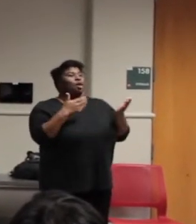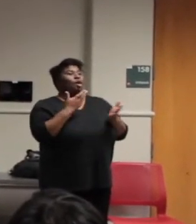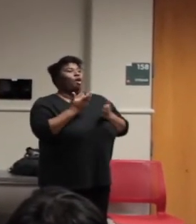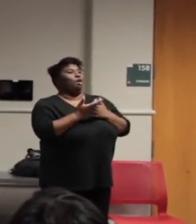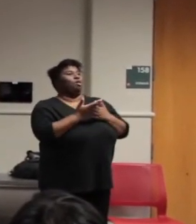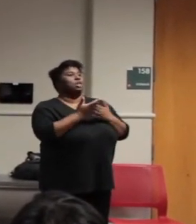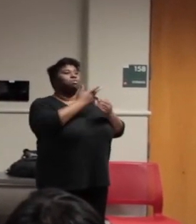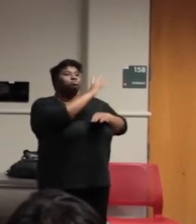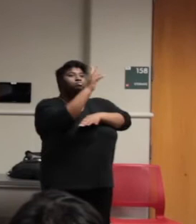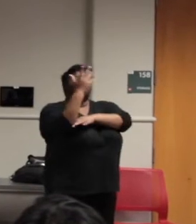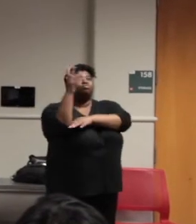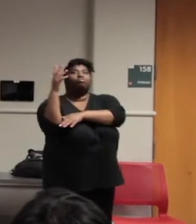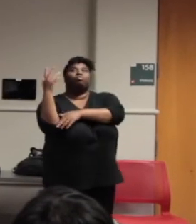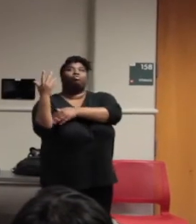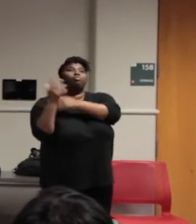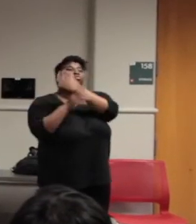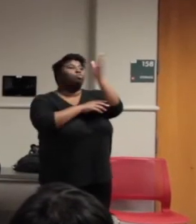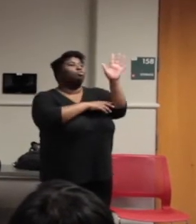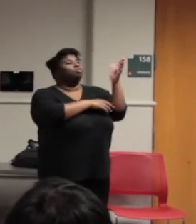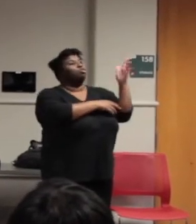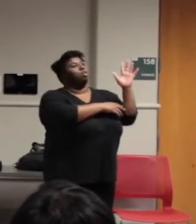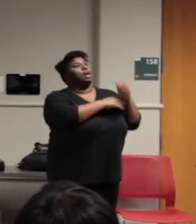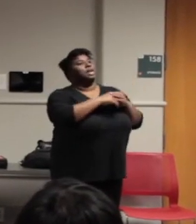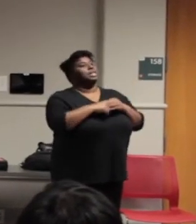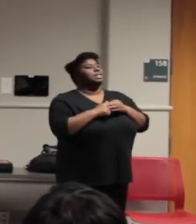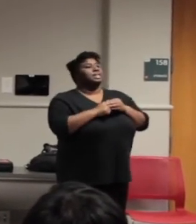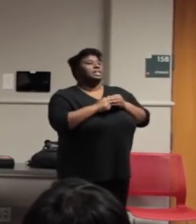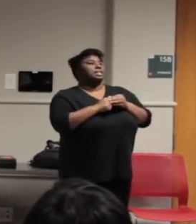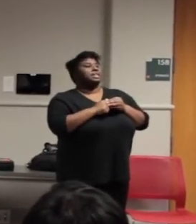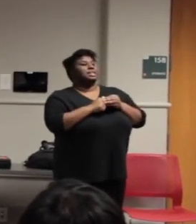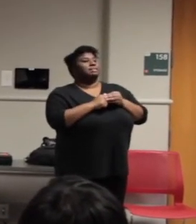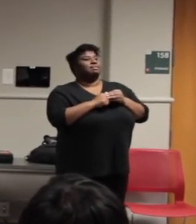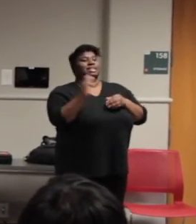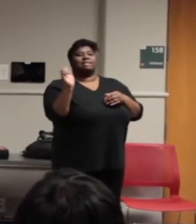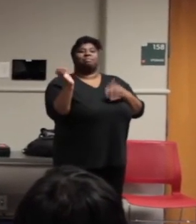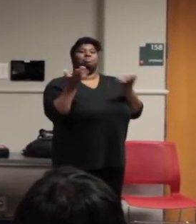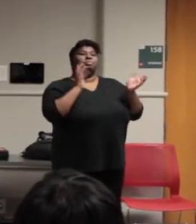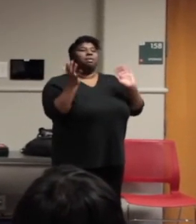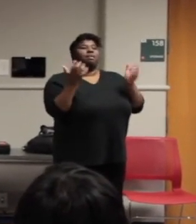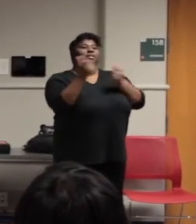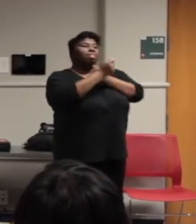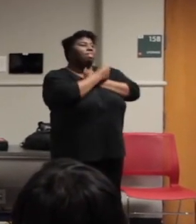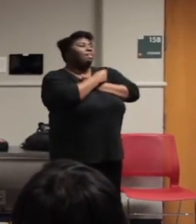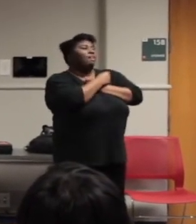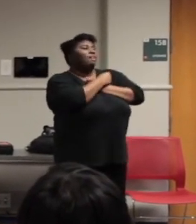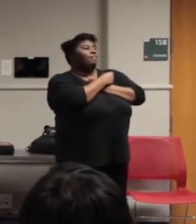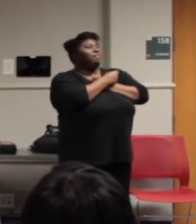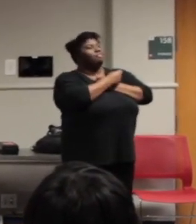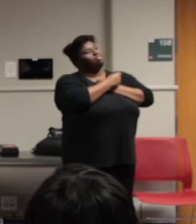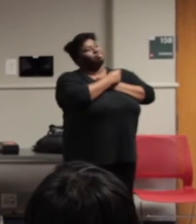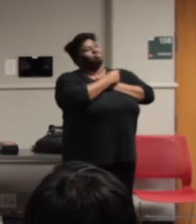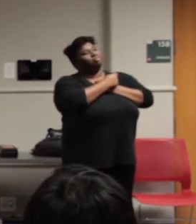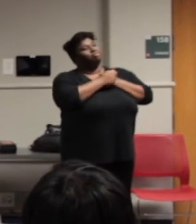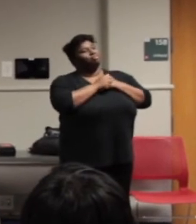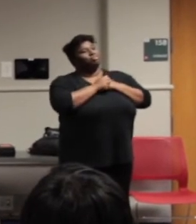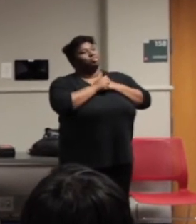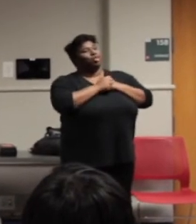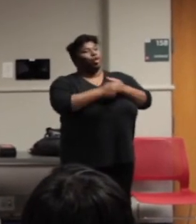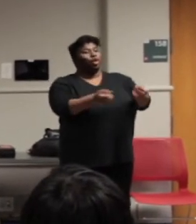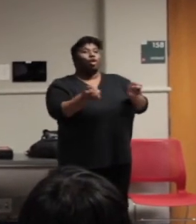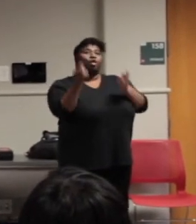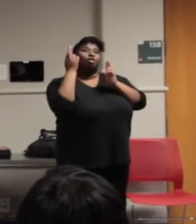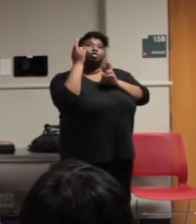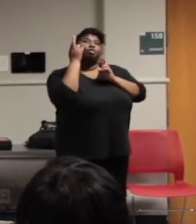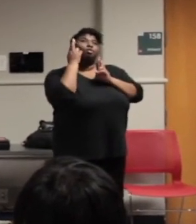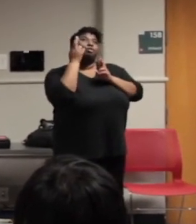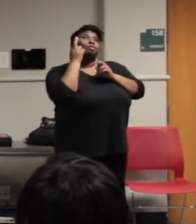strove to be as verily fruitful as your love. No desert as dry as your despair, no vineyard as lucid as your words. Your hopes stood